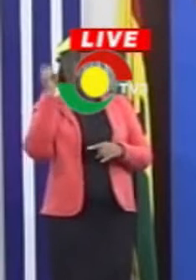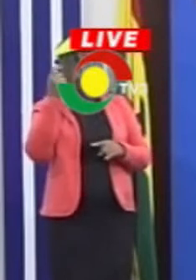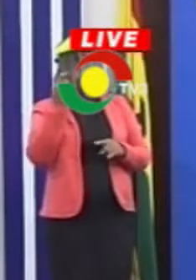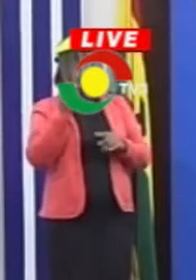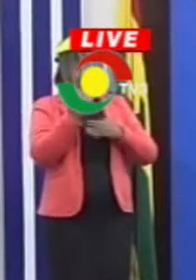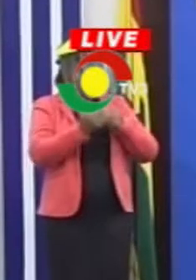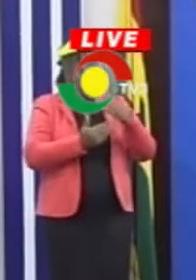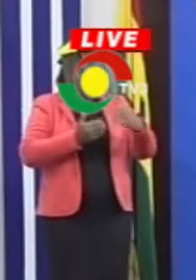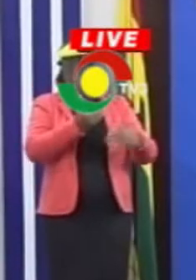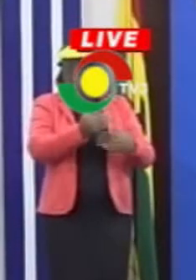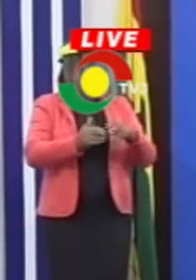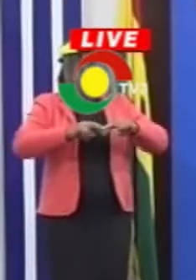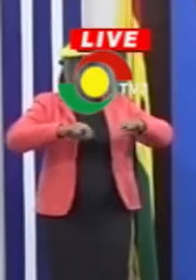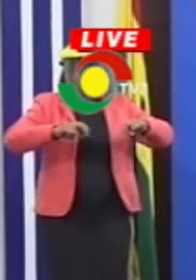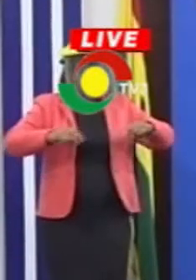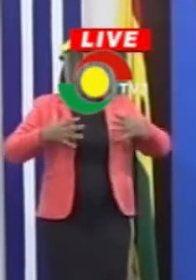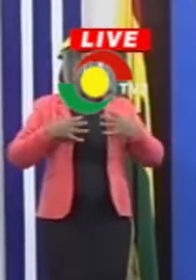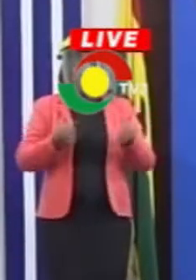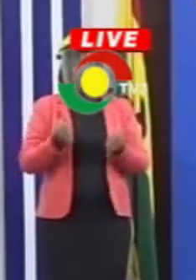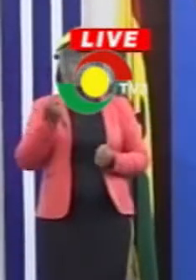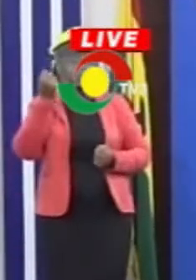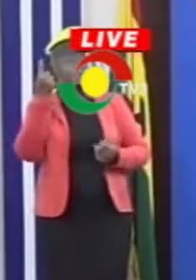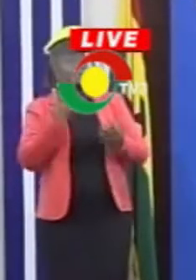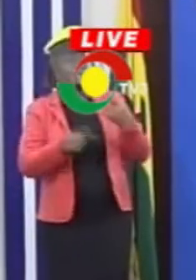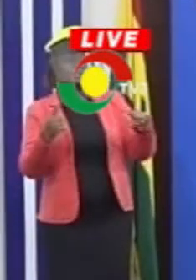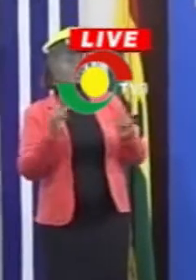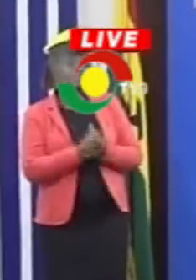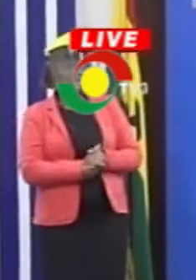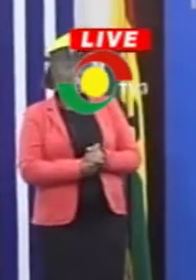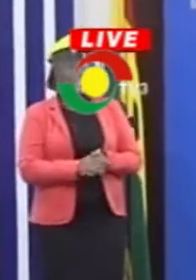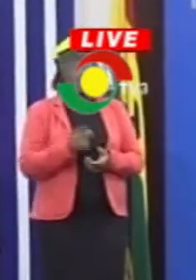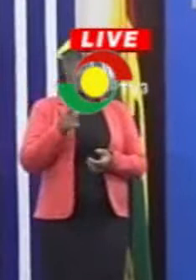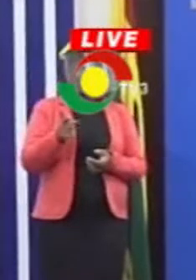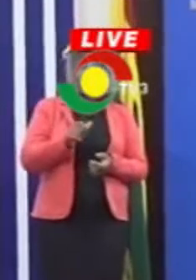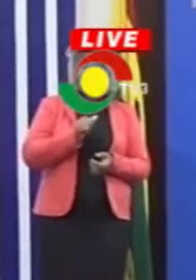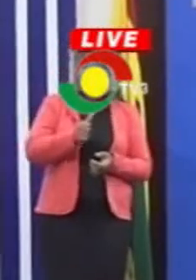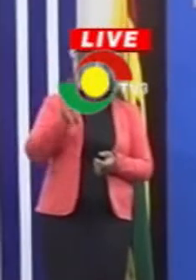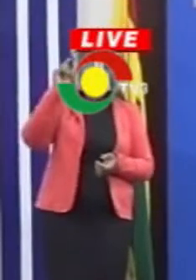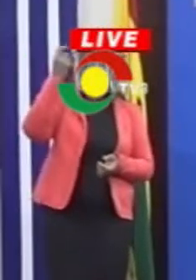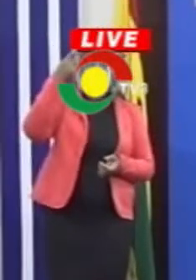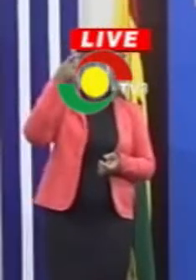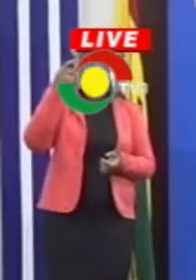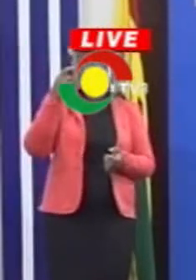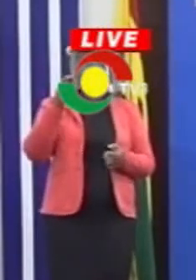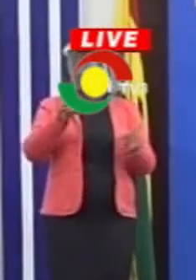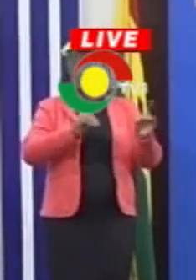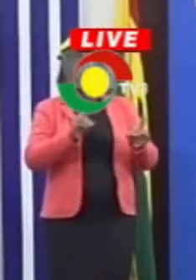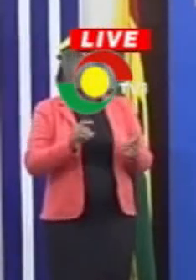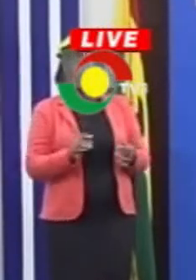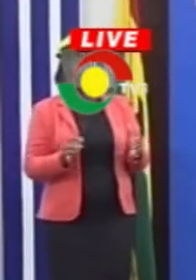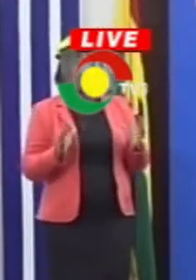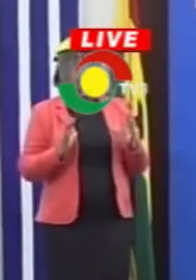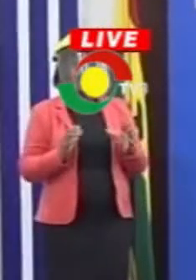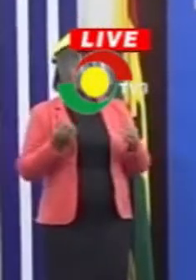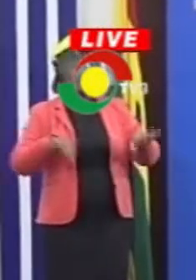proceeding to conduct a proper investigation to understand the circumstances. But this is not state action, as we are beginning to find out.